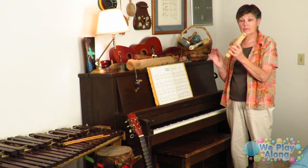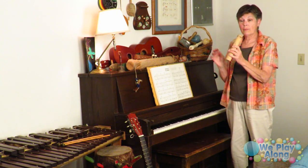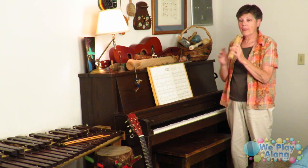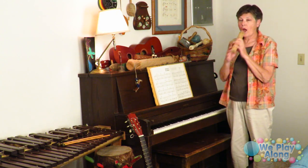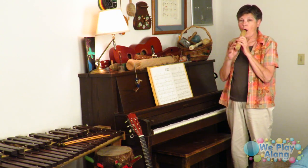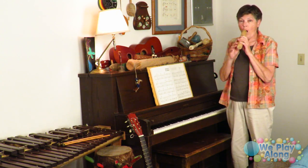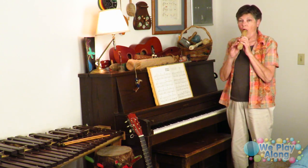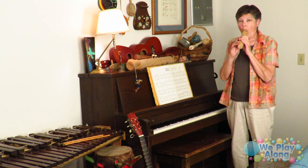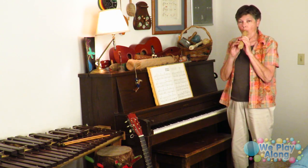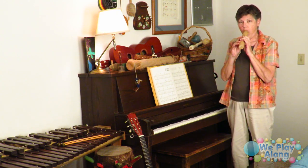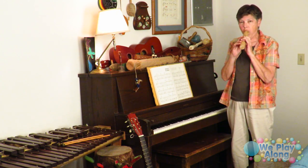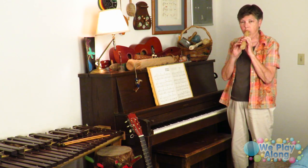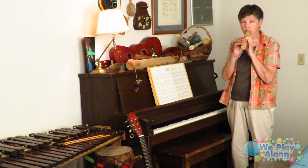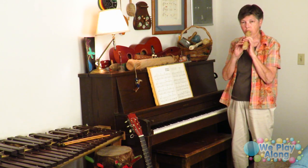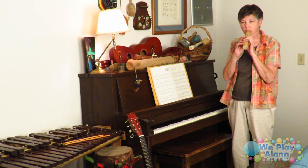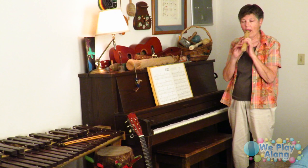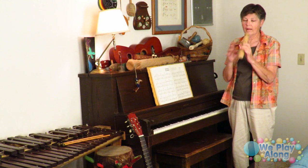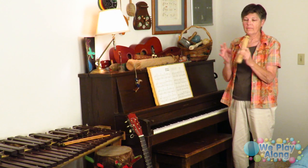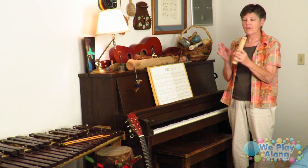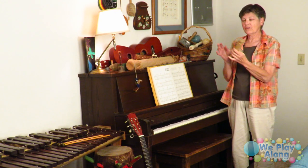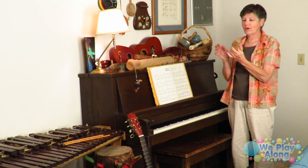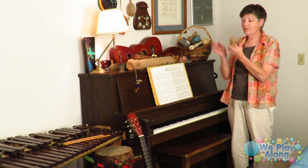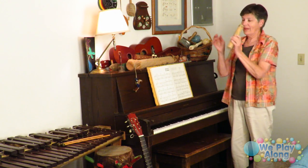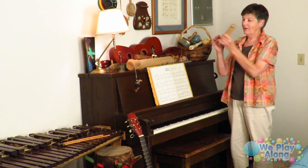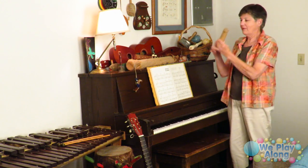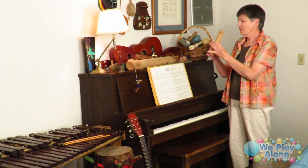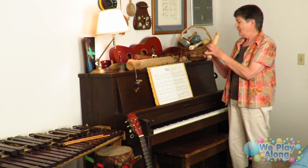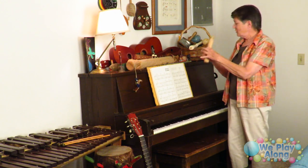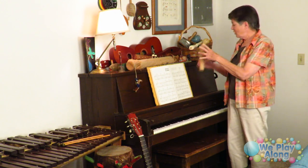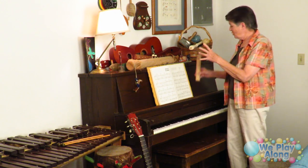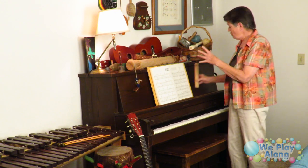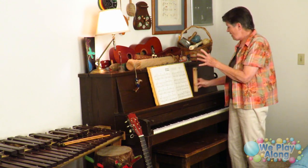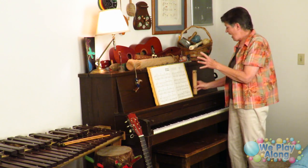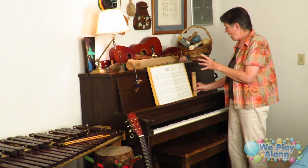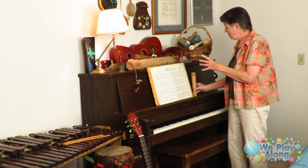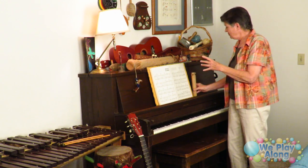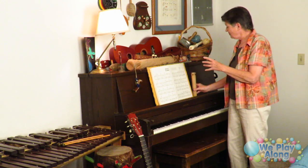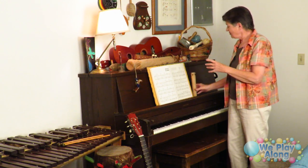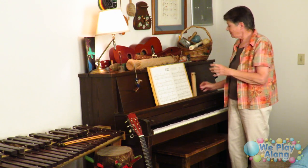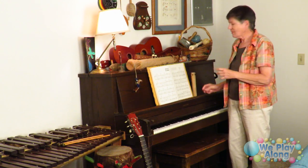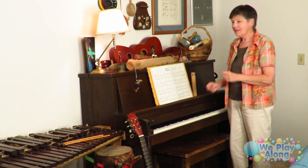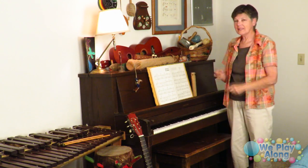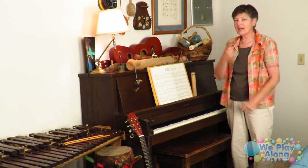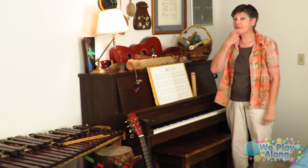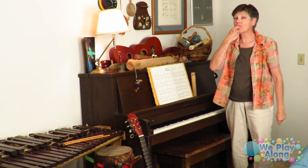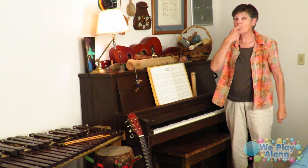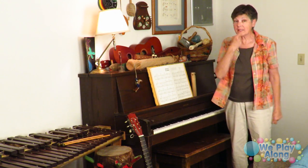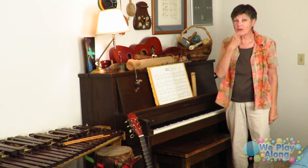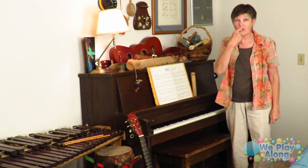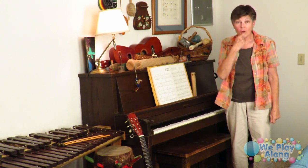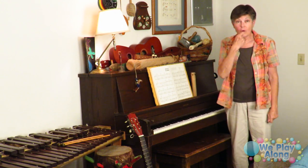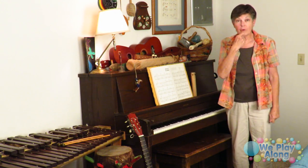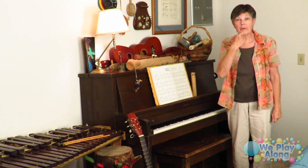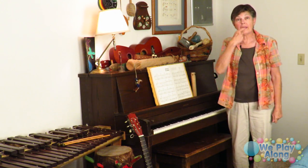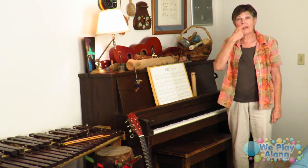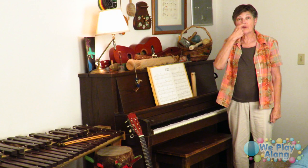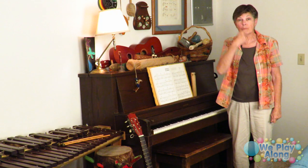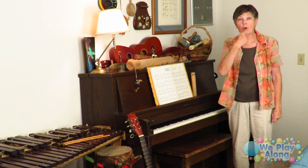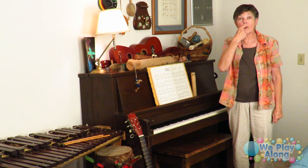oh anyway to do that the sign for a whistle would be like you're blowing